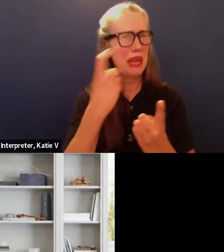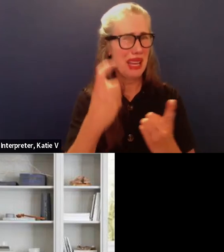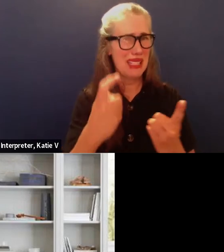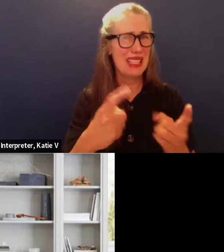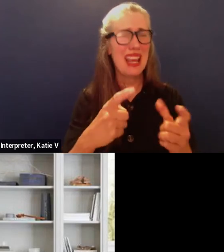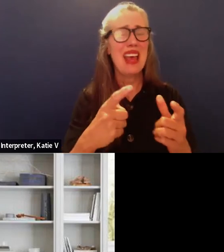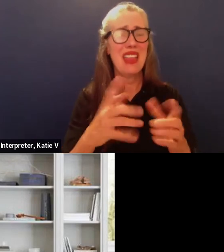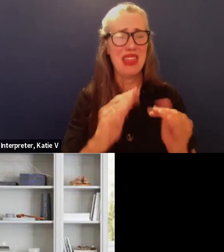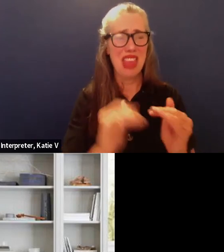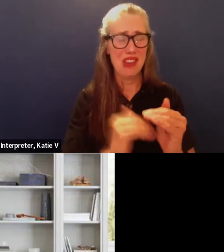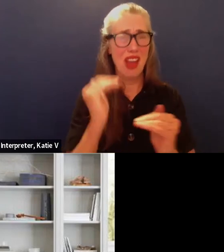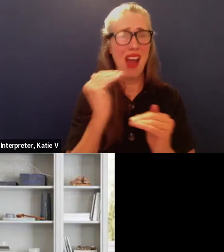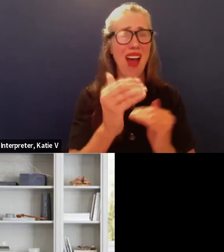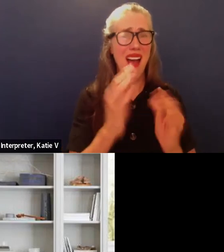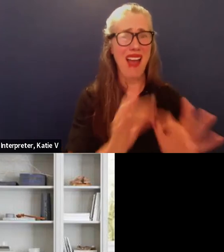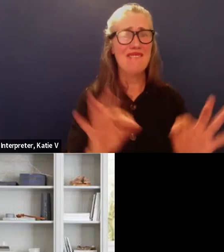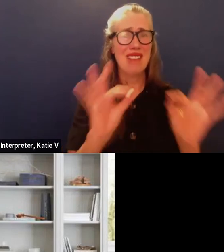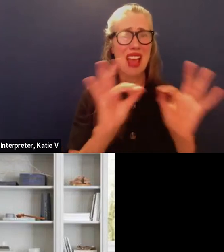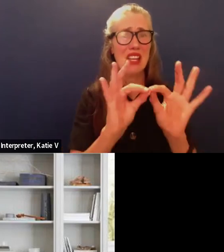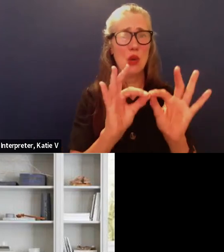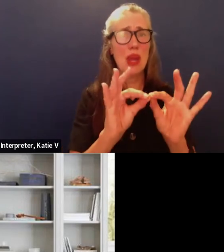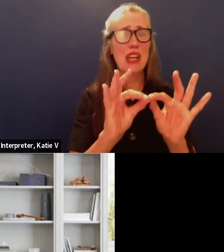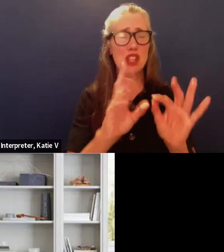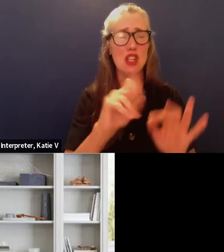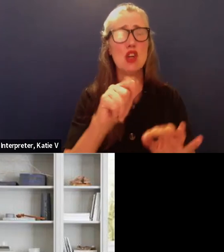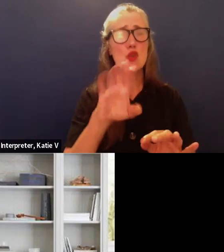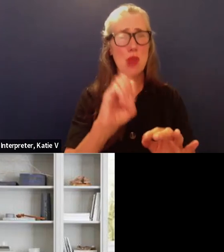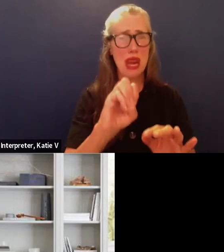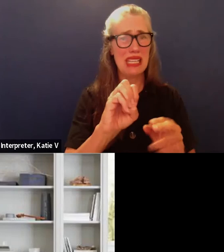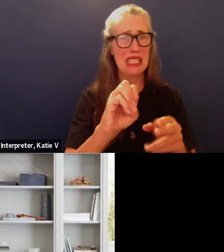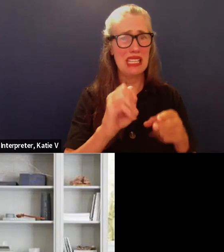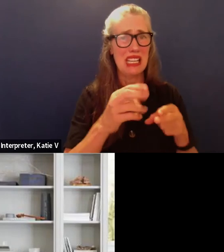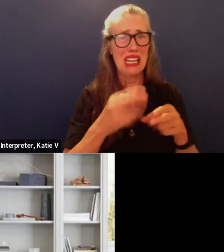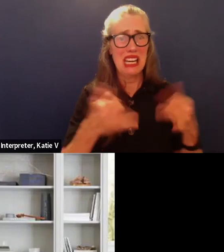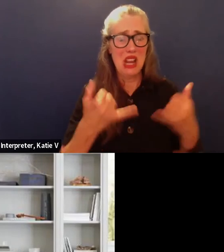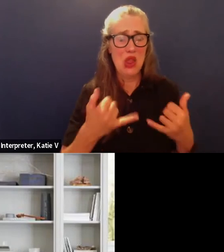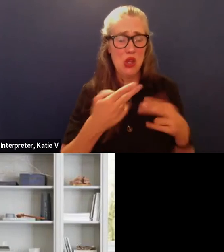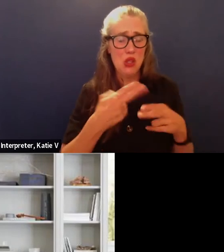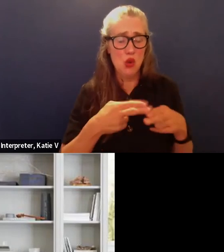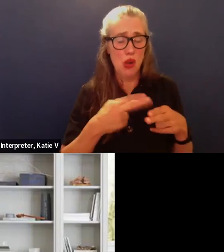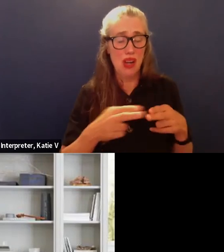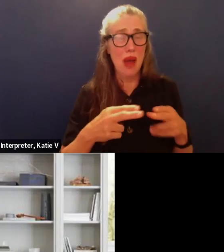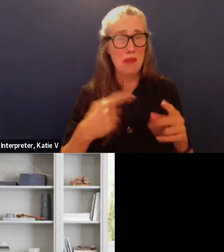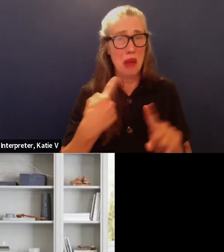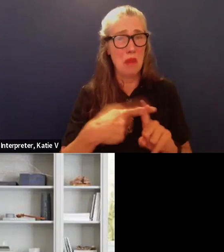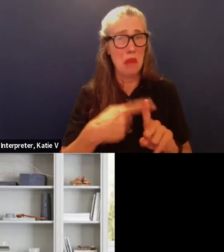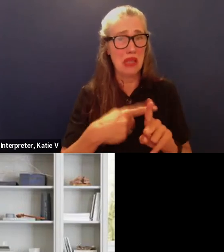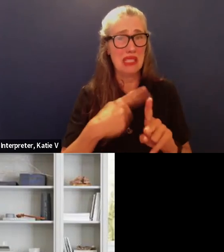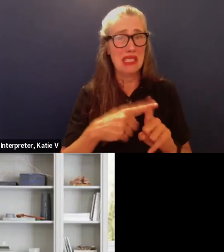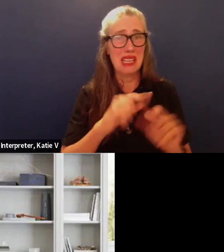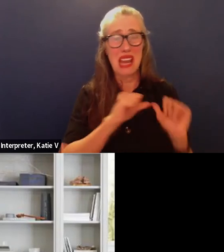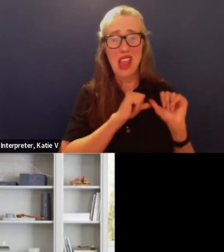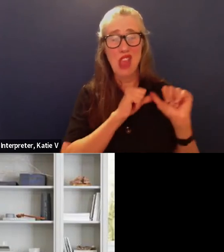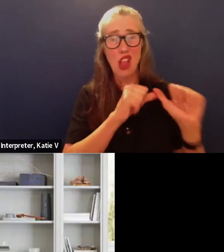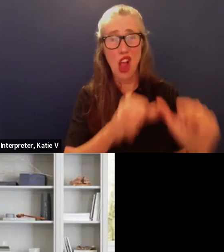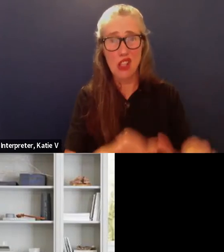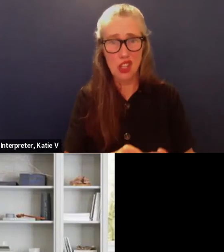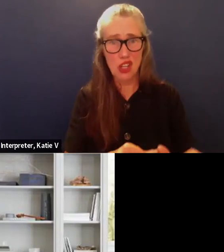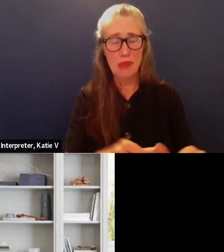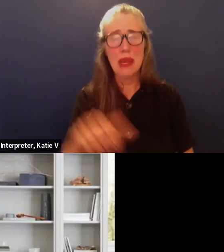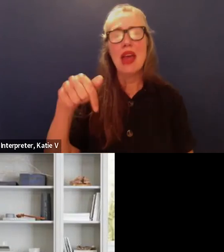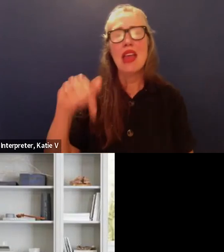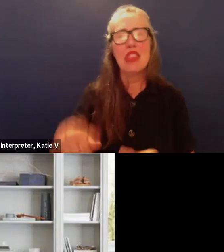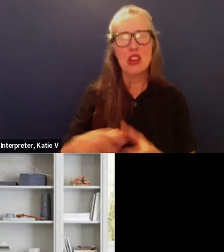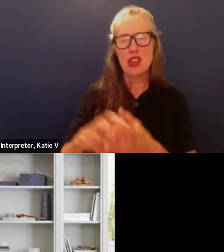although there has been volatility in the market as we all know there's been a lot of geopolitical pressure as well as